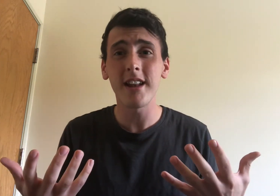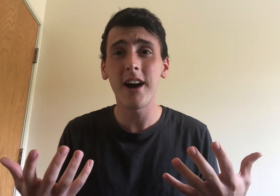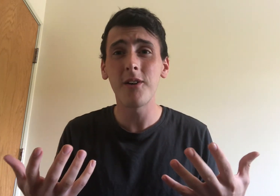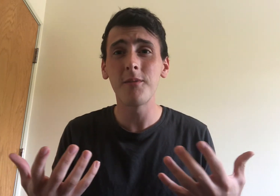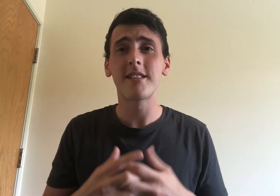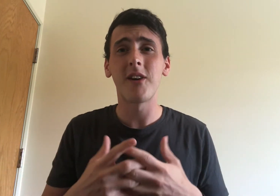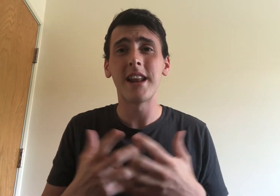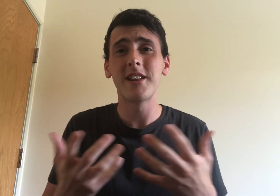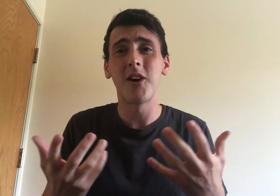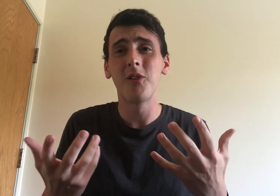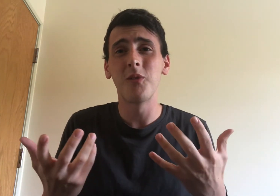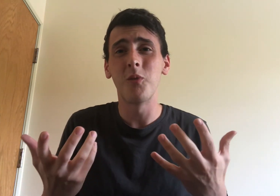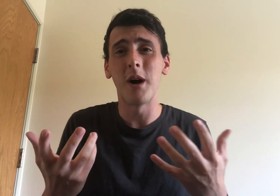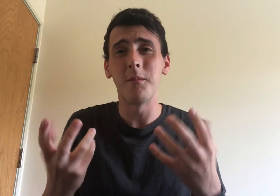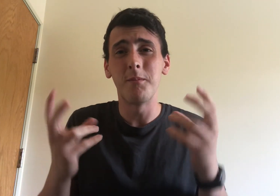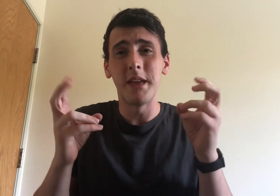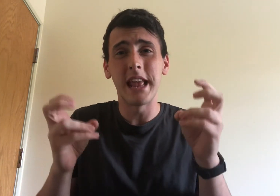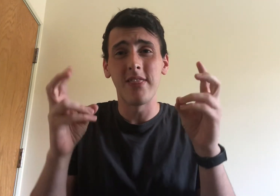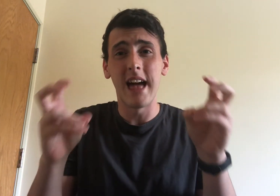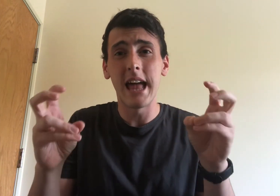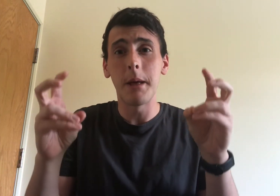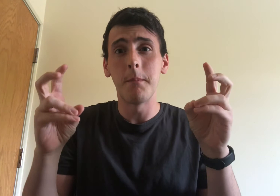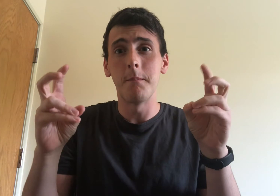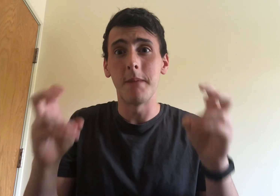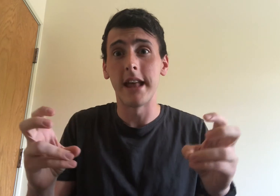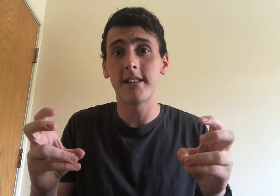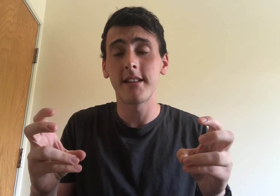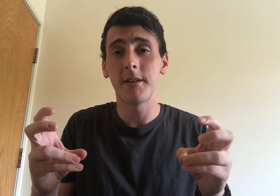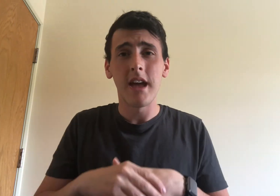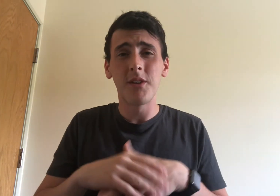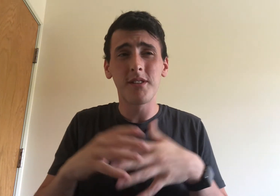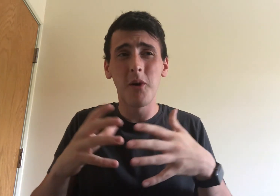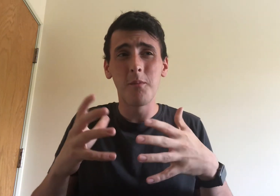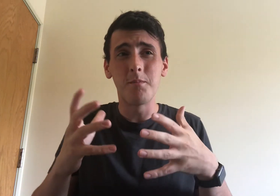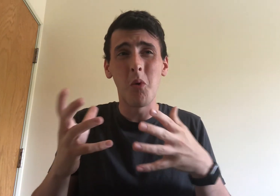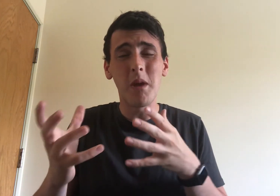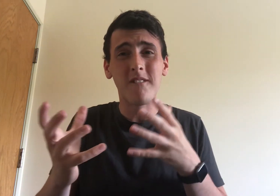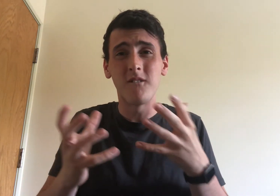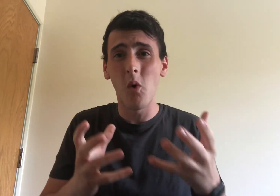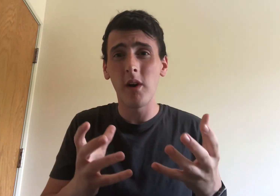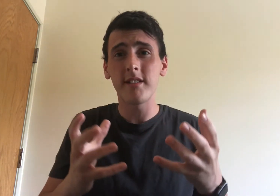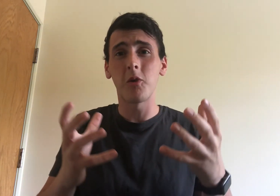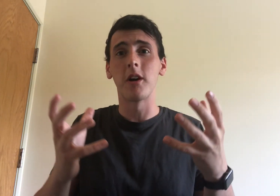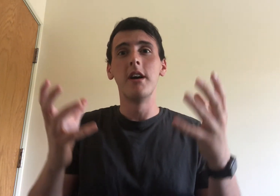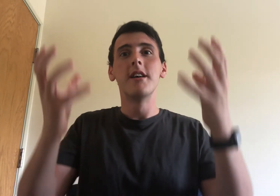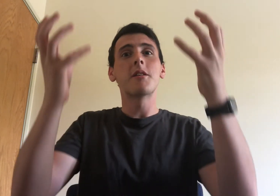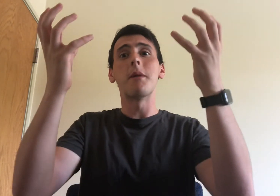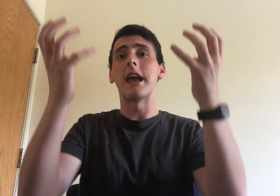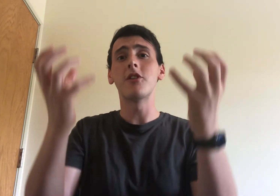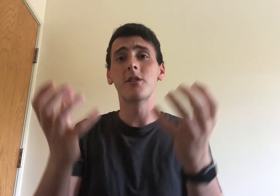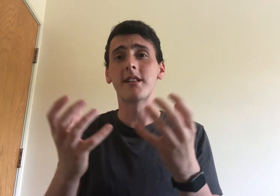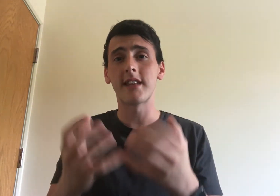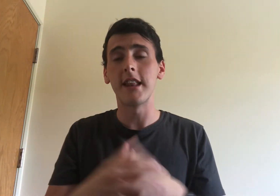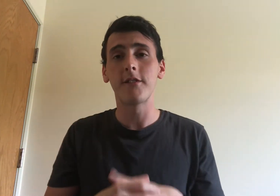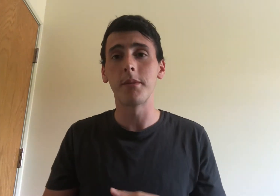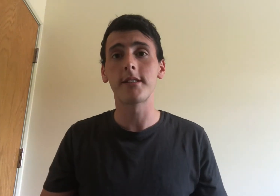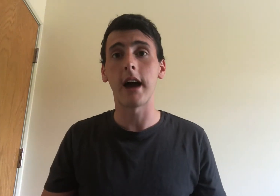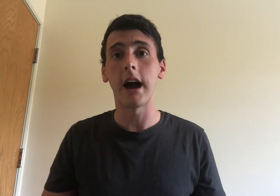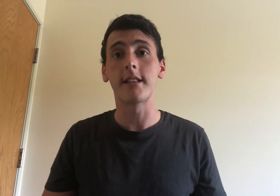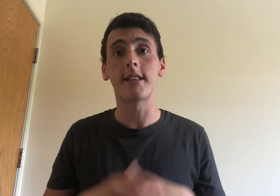now, so I didn't know what being led meant. And there was no booming voice or some angel descending from the sky to